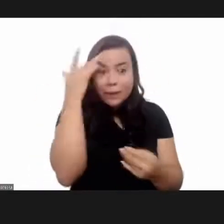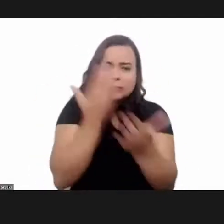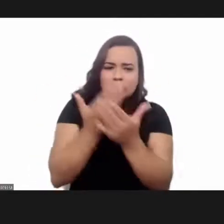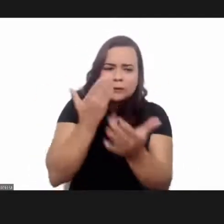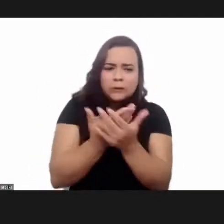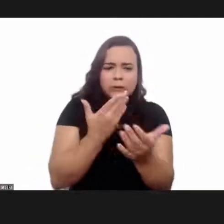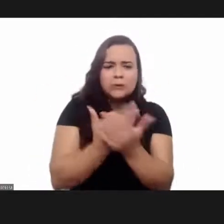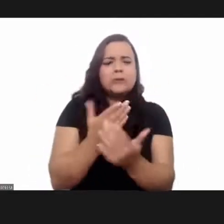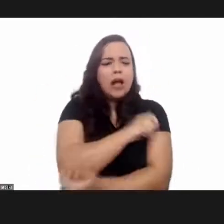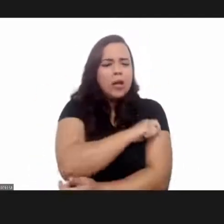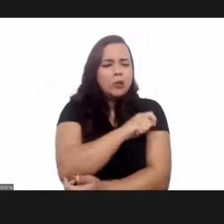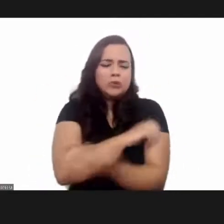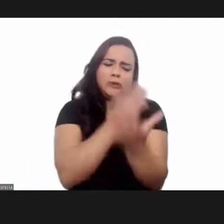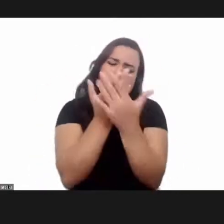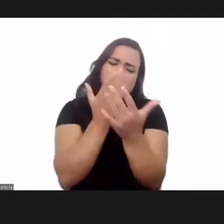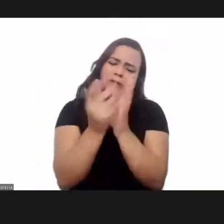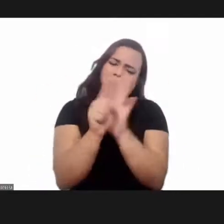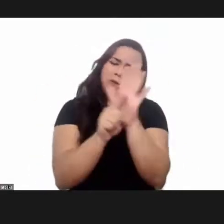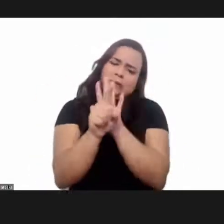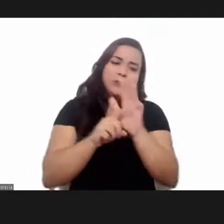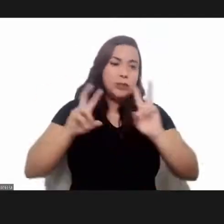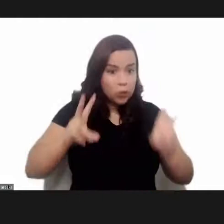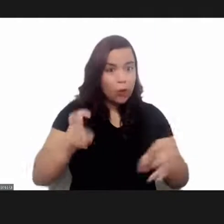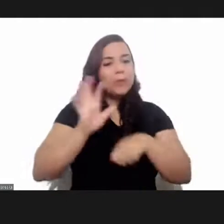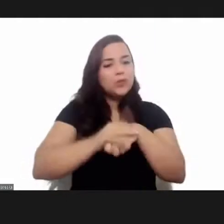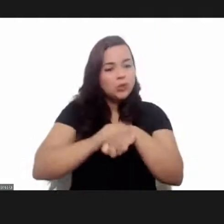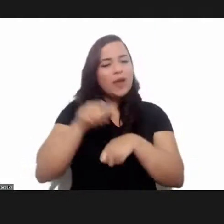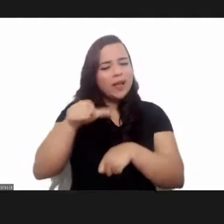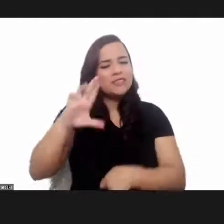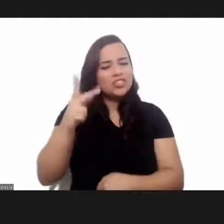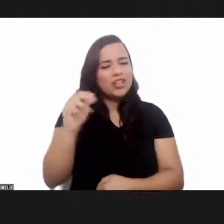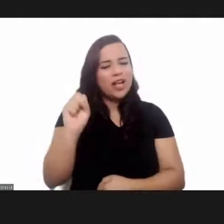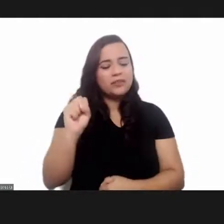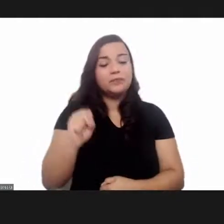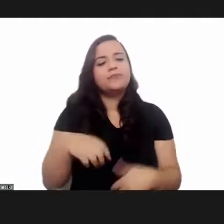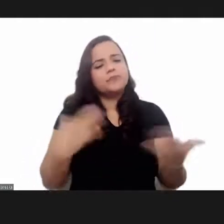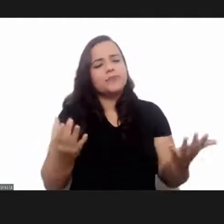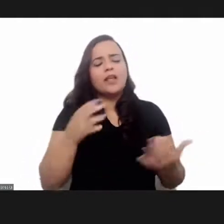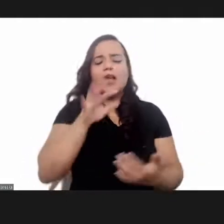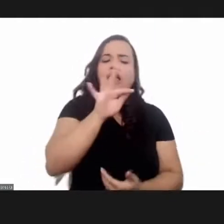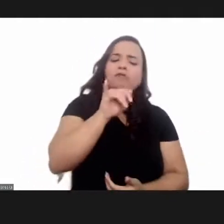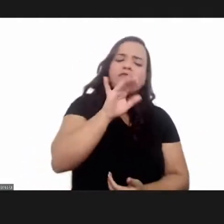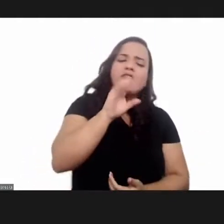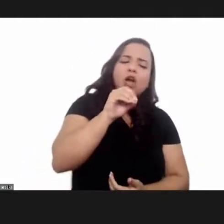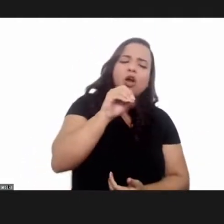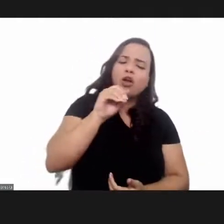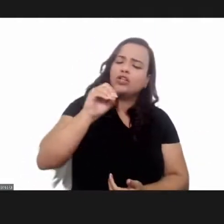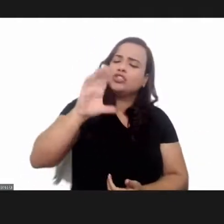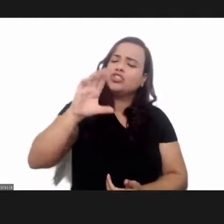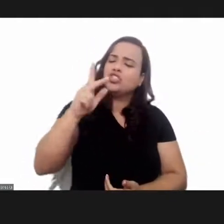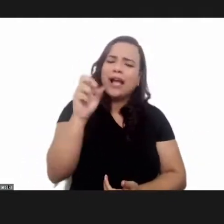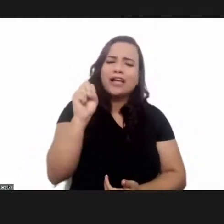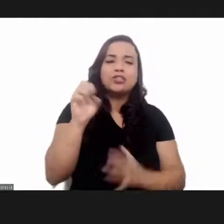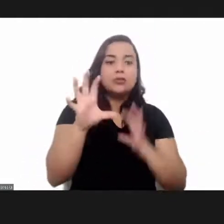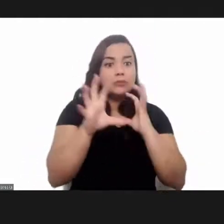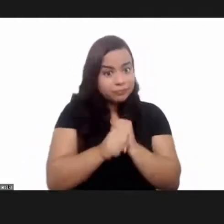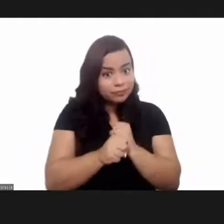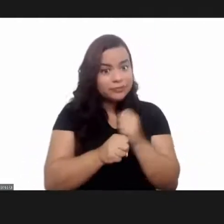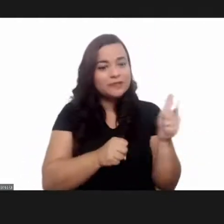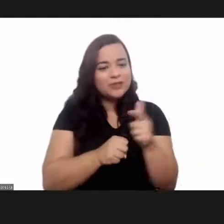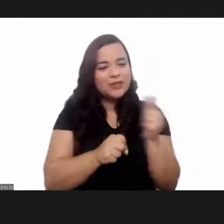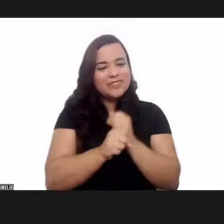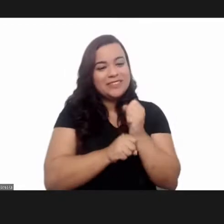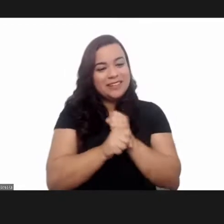researchers and students have studied and researched different aspects of the disease. Chagas is celebrating two years when